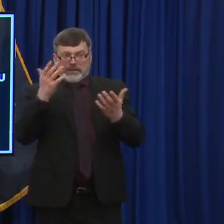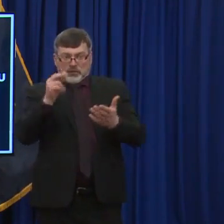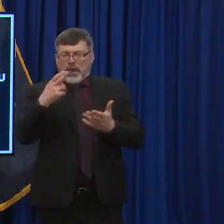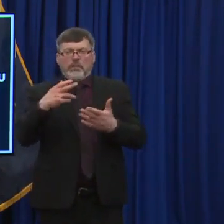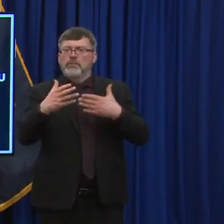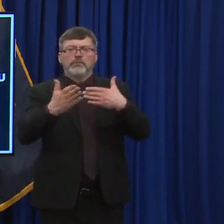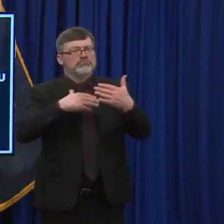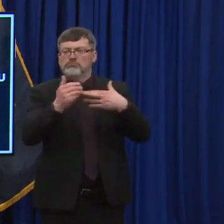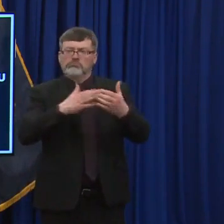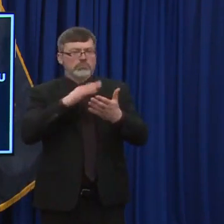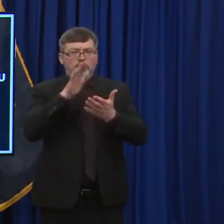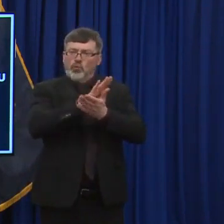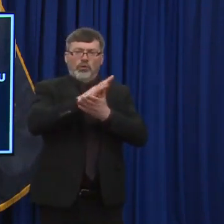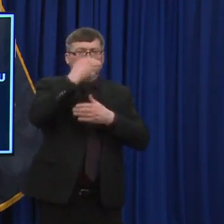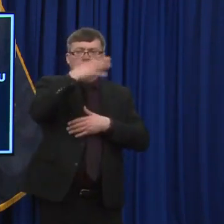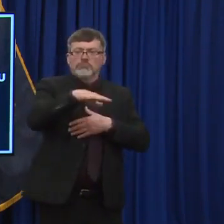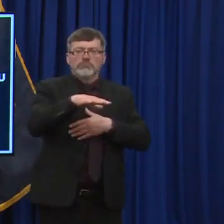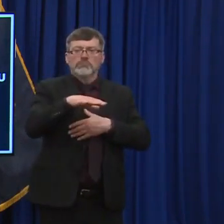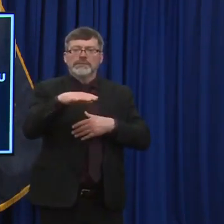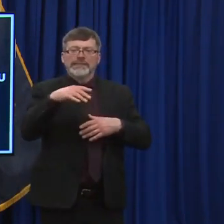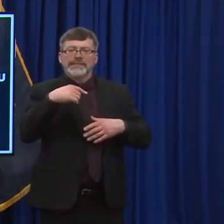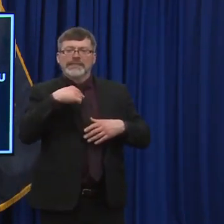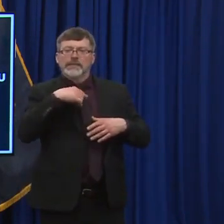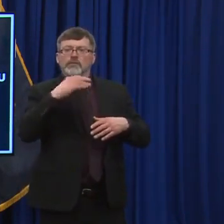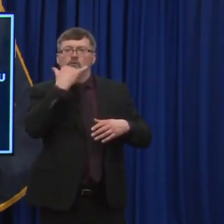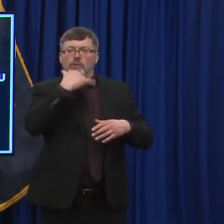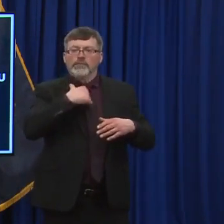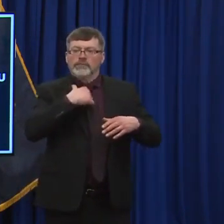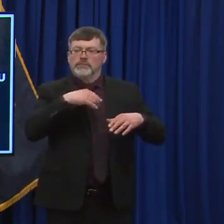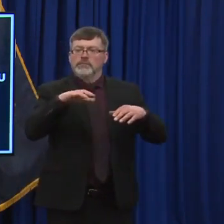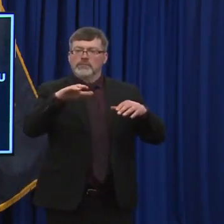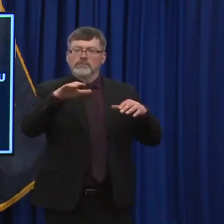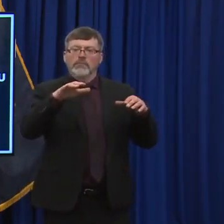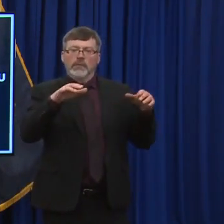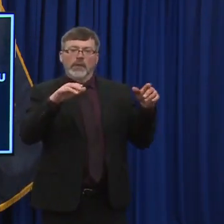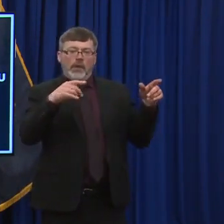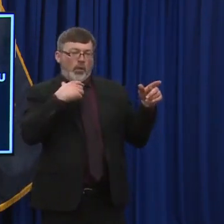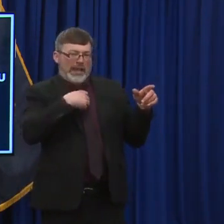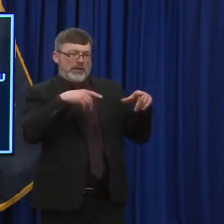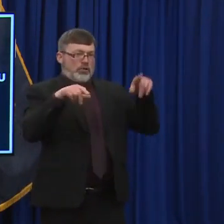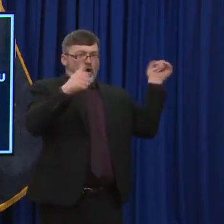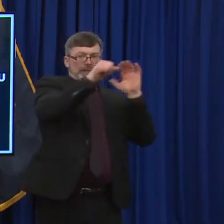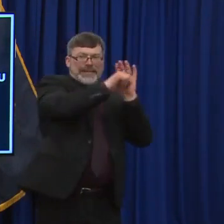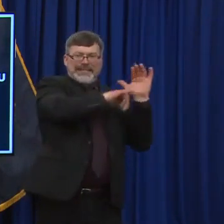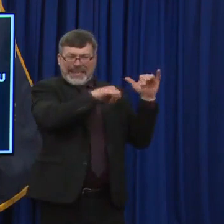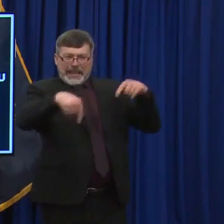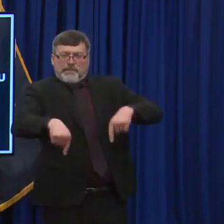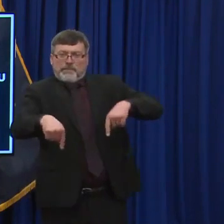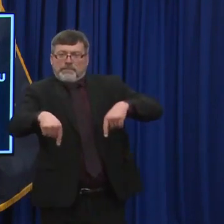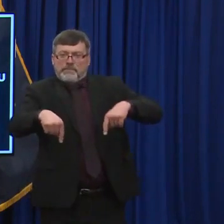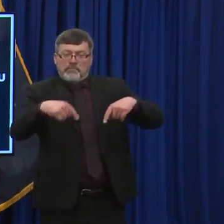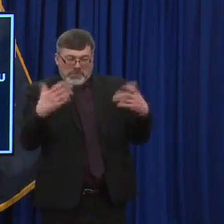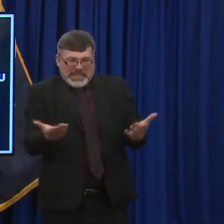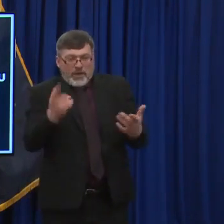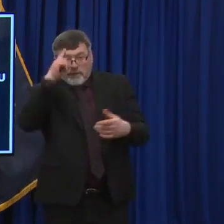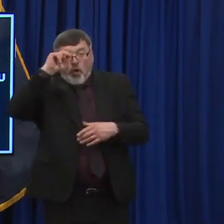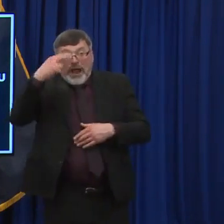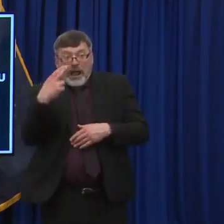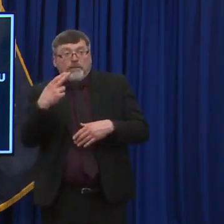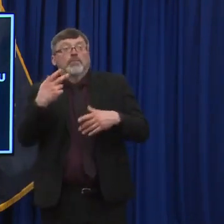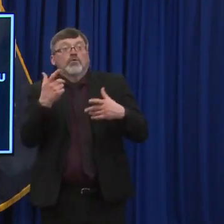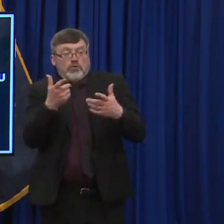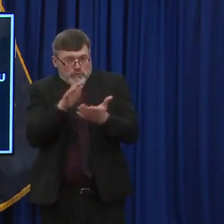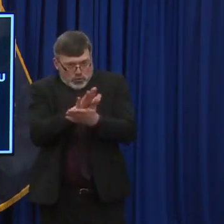force folks in other states, in our bordering states, to do that. So again, our job when it comes to